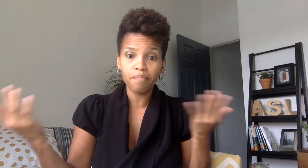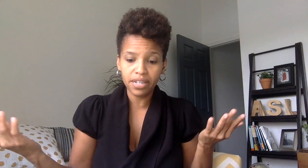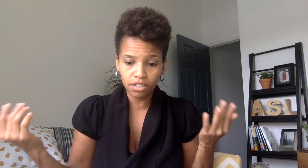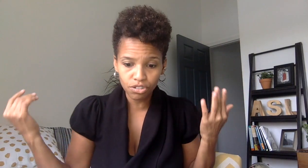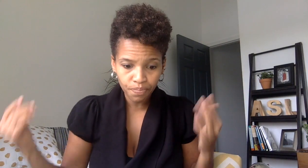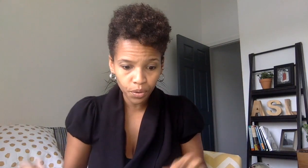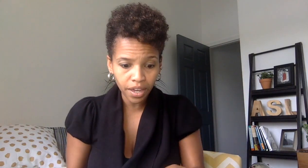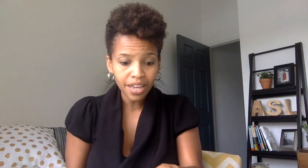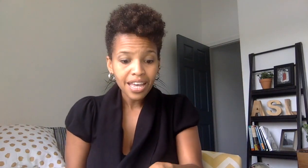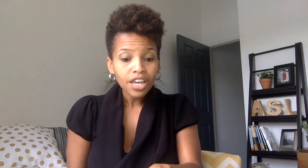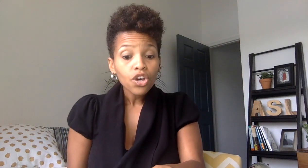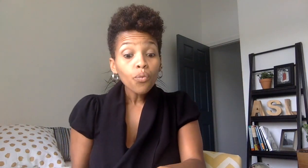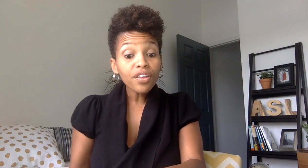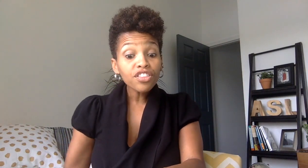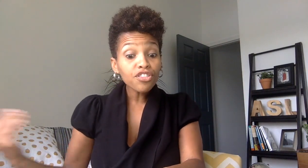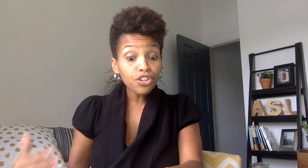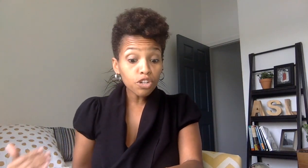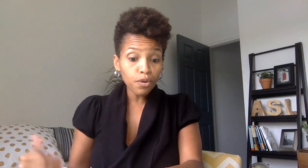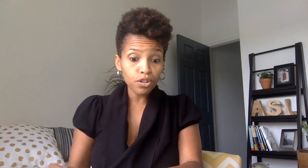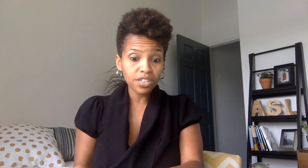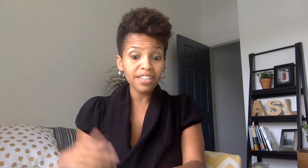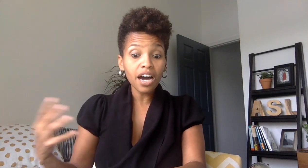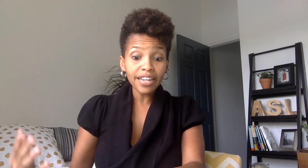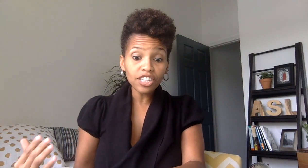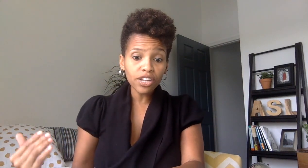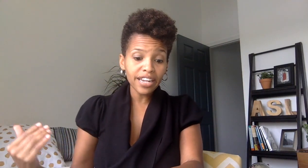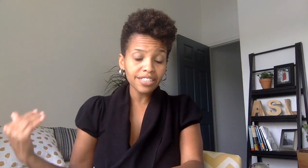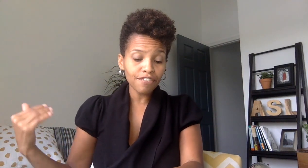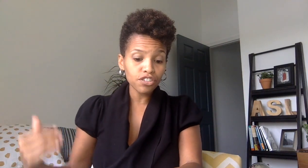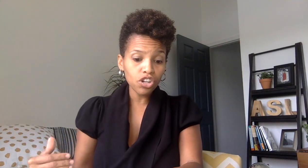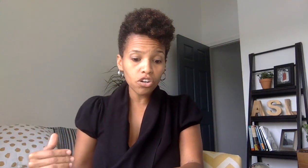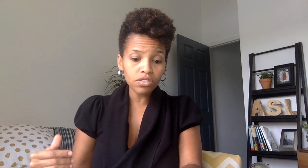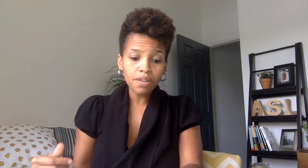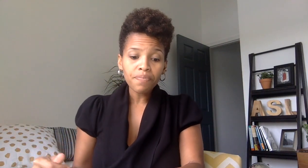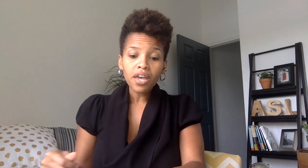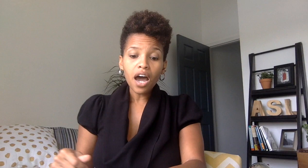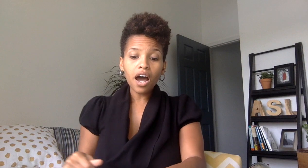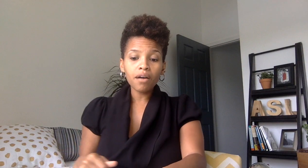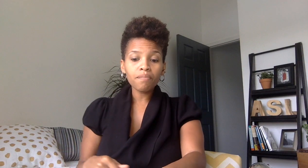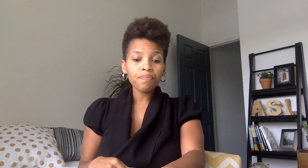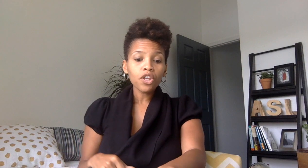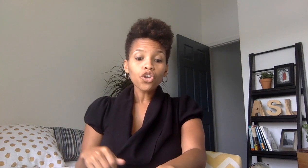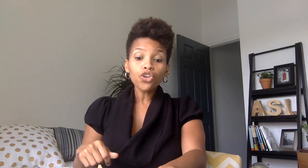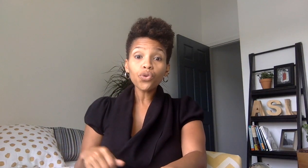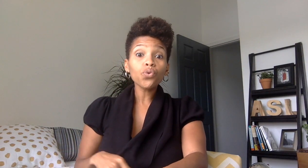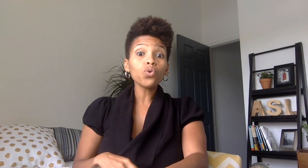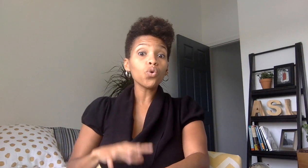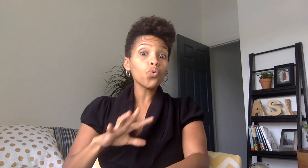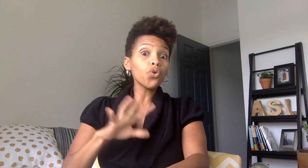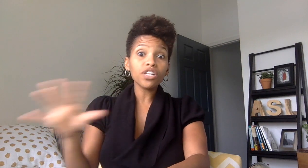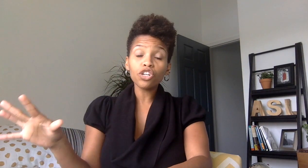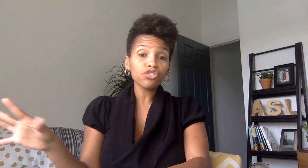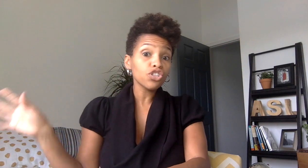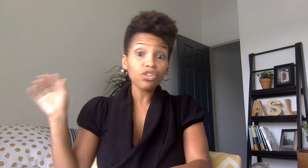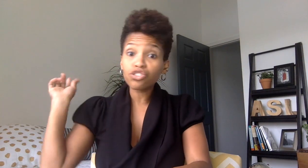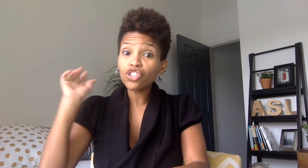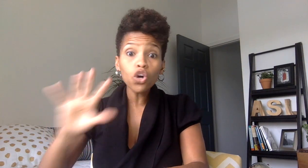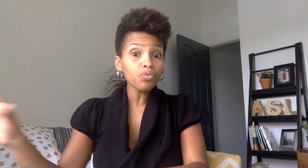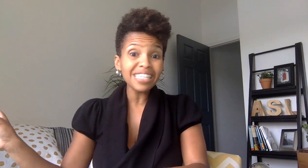message okay with the third person the uneducated deaf adult um you would there's there's no reason